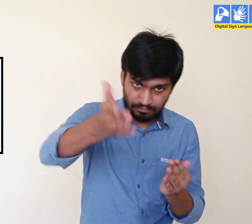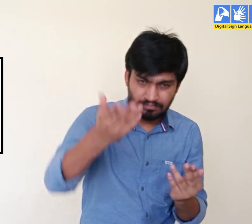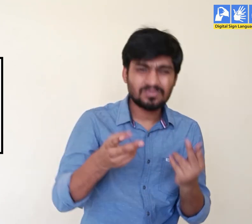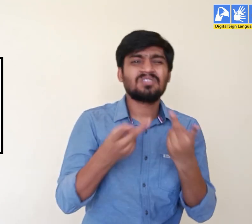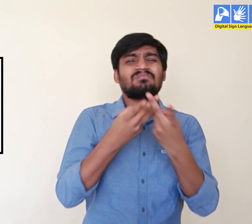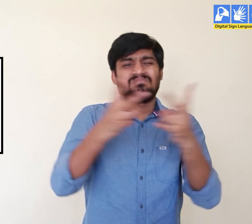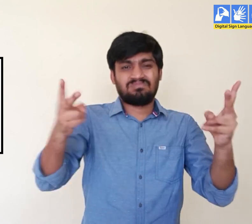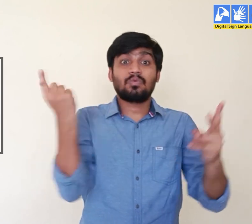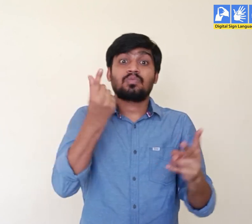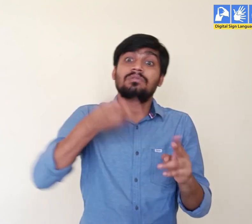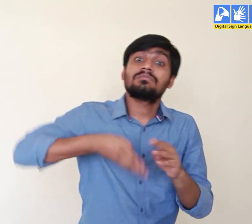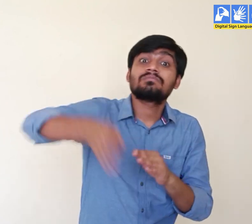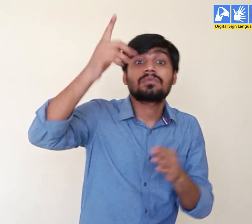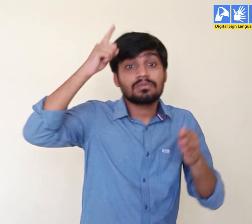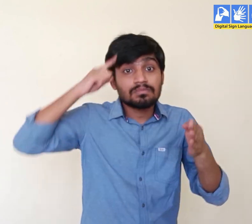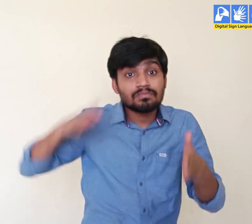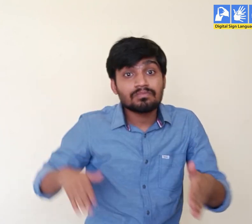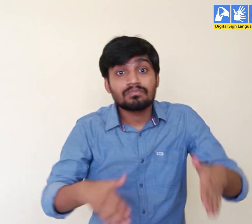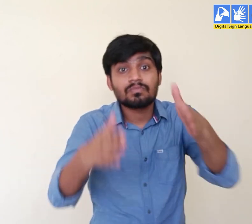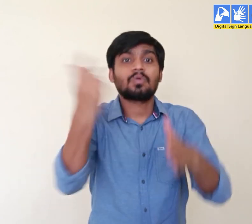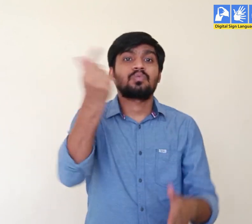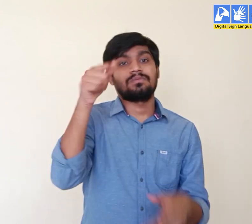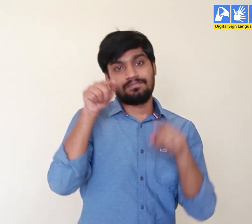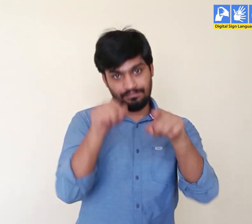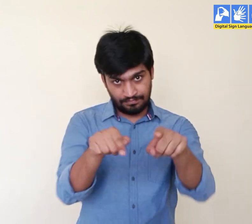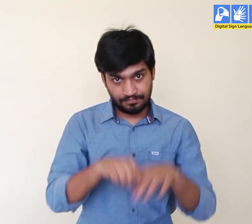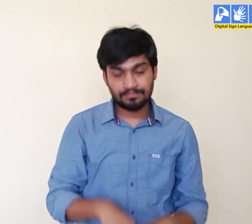etc. All these run on roads.